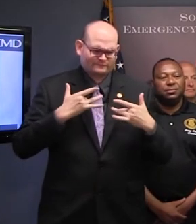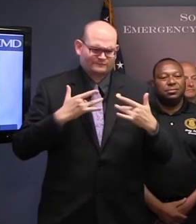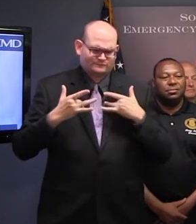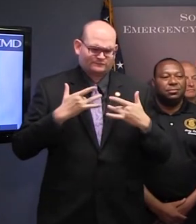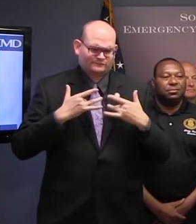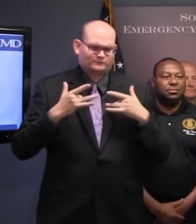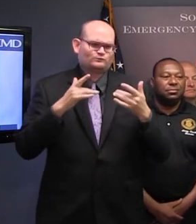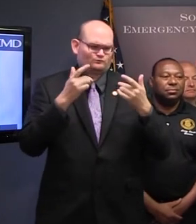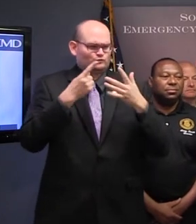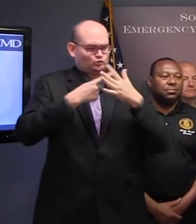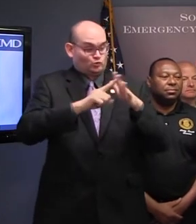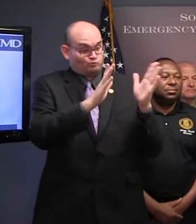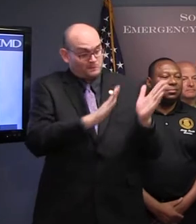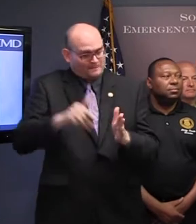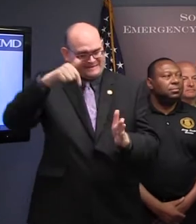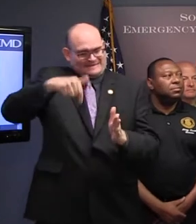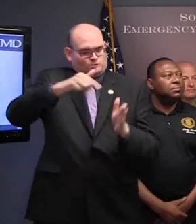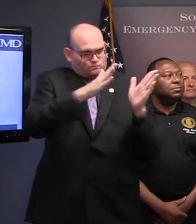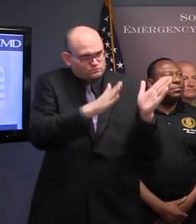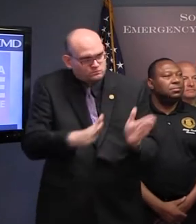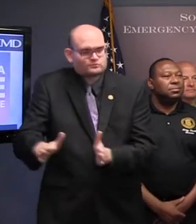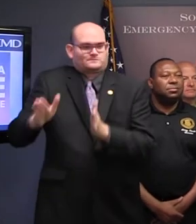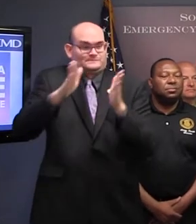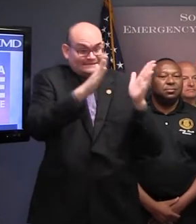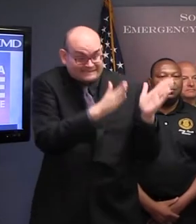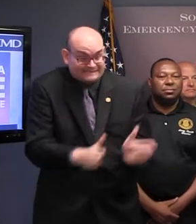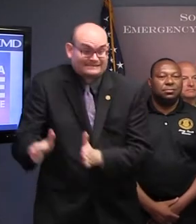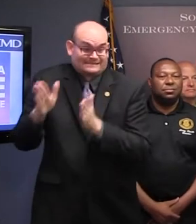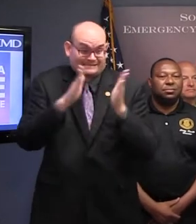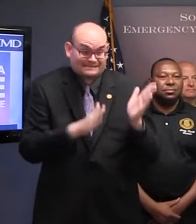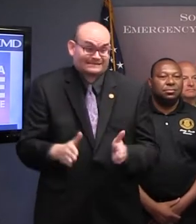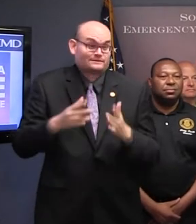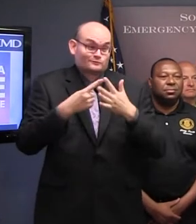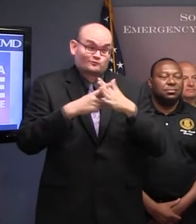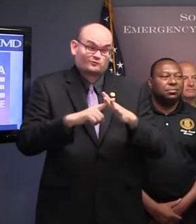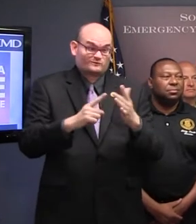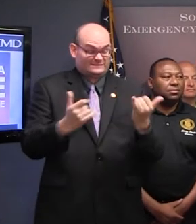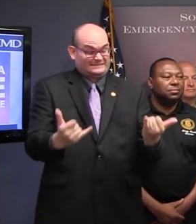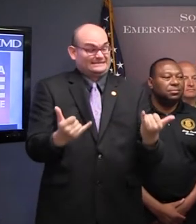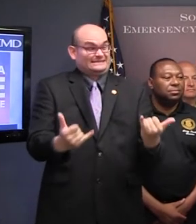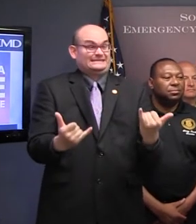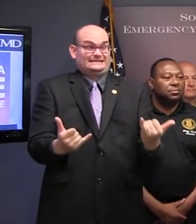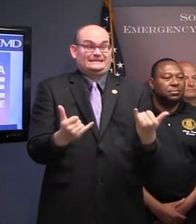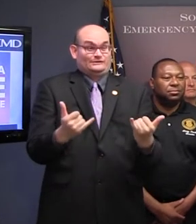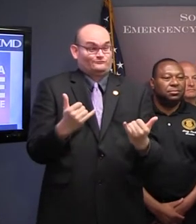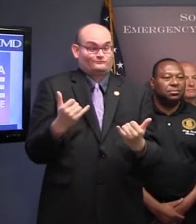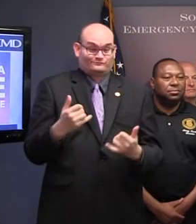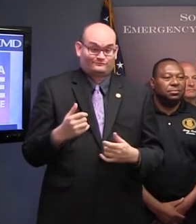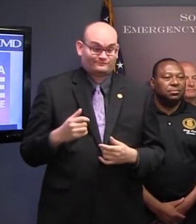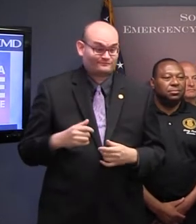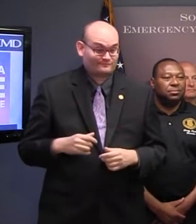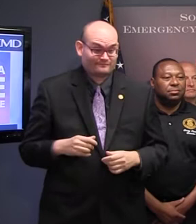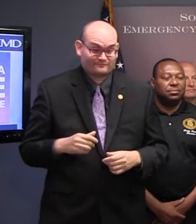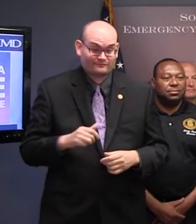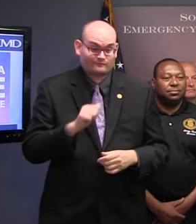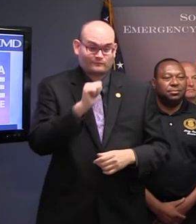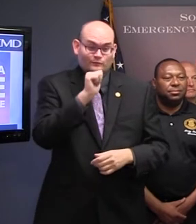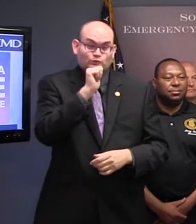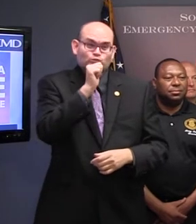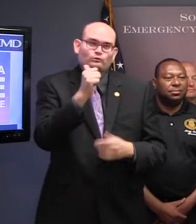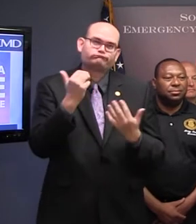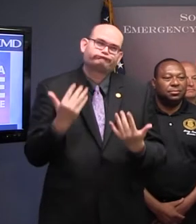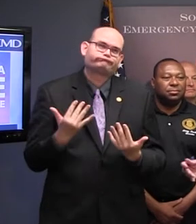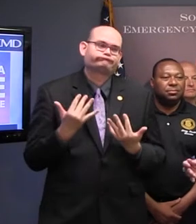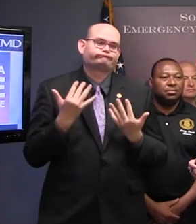deliver is be prepared and start now. Just imagine that this hurricane will be here in the morning and do what you need to do right